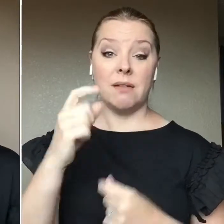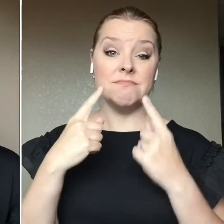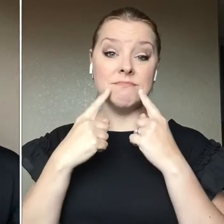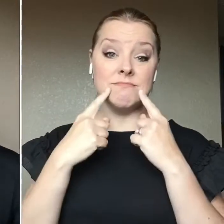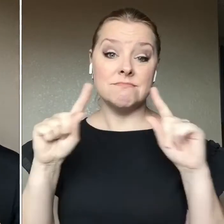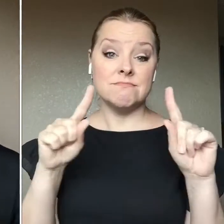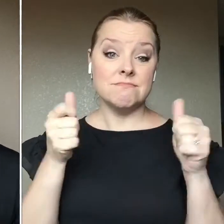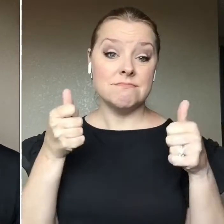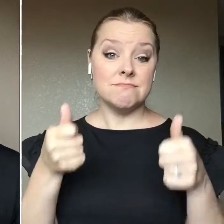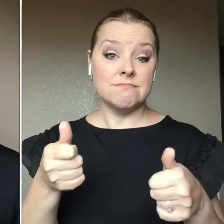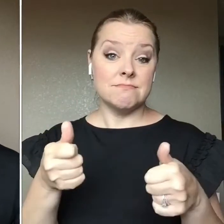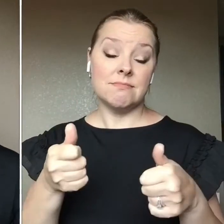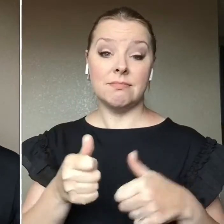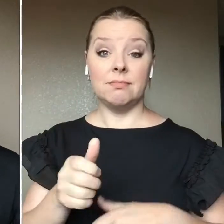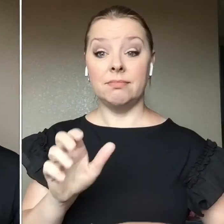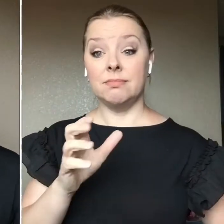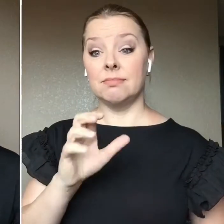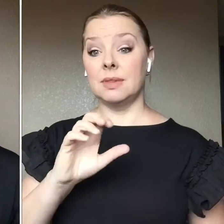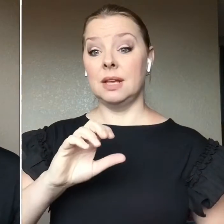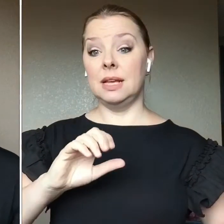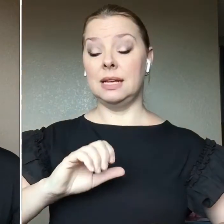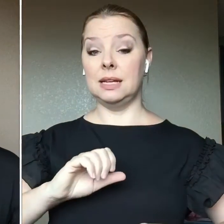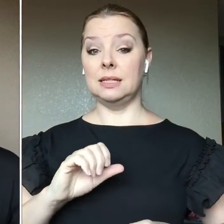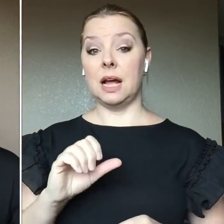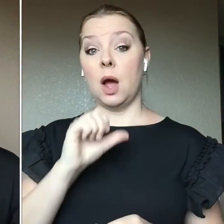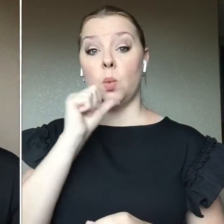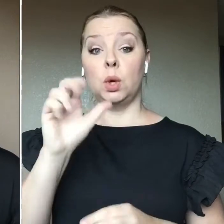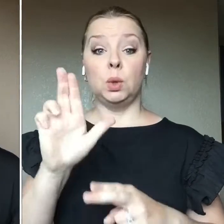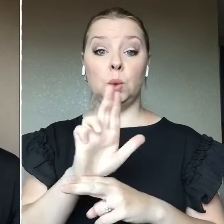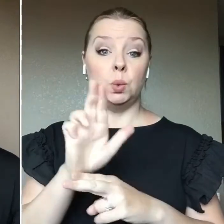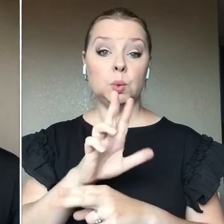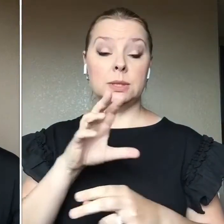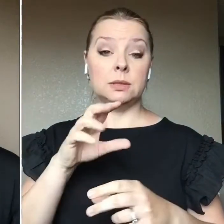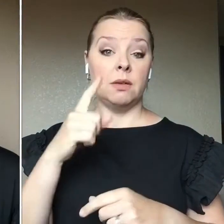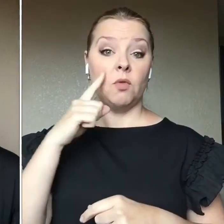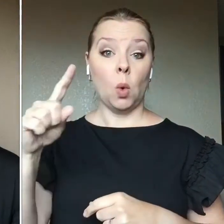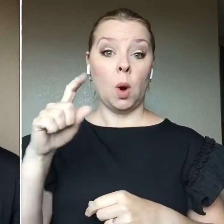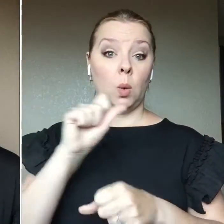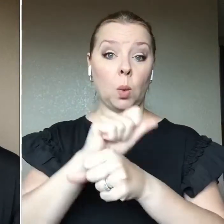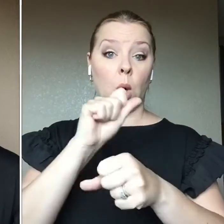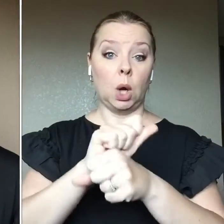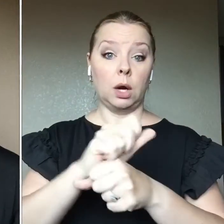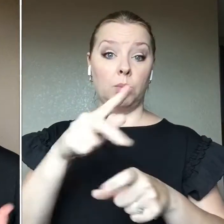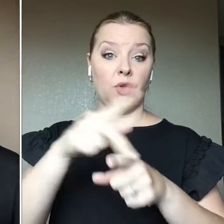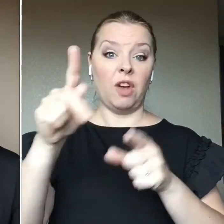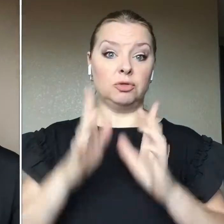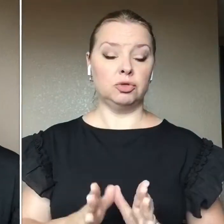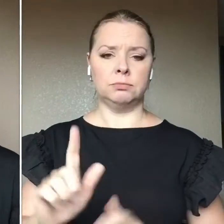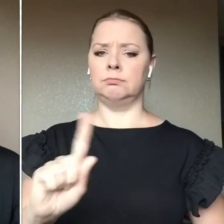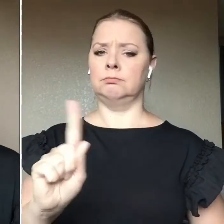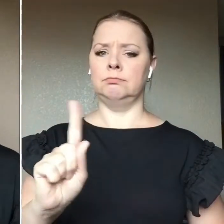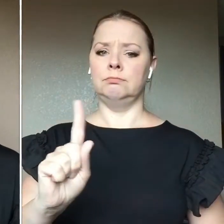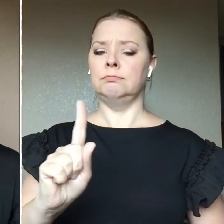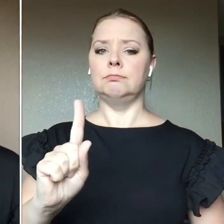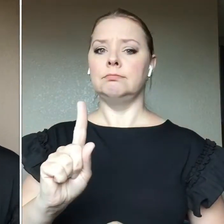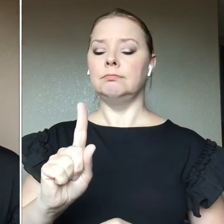Um, you know, it's not something that I keep in my kit cause it's not a professional product. Um,